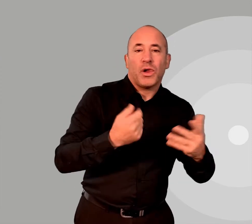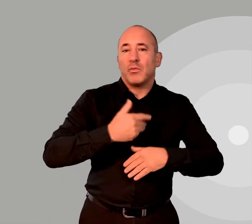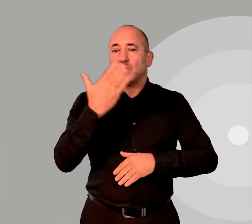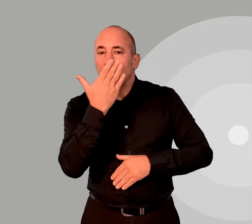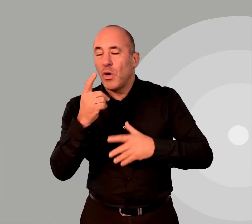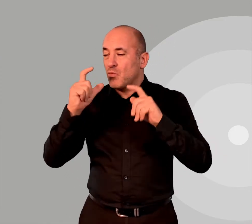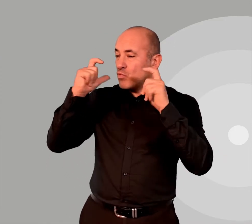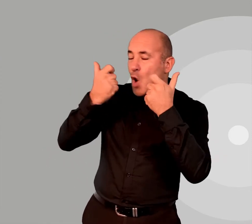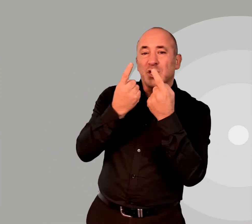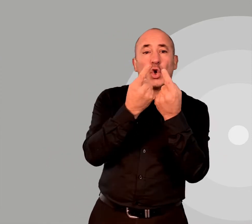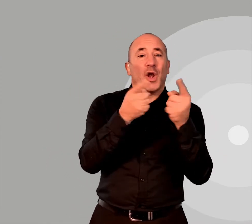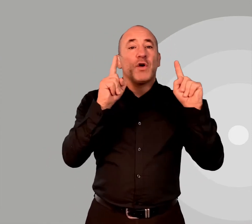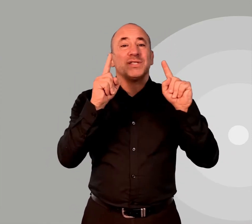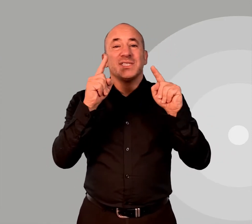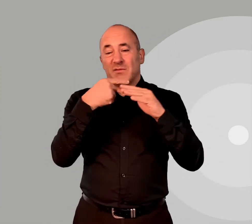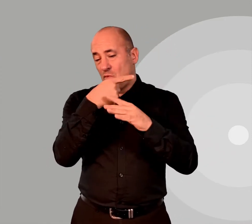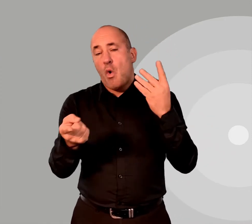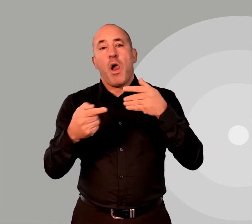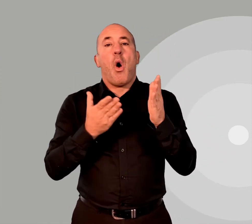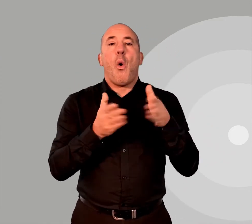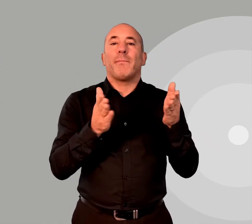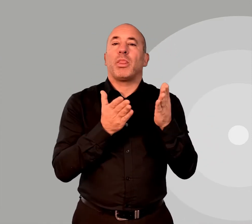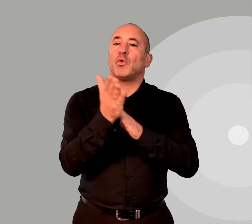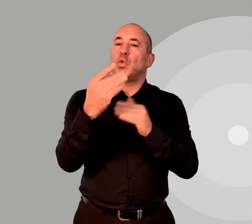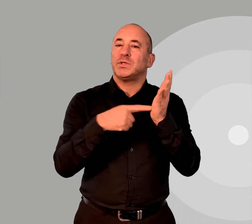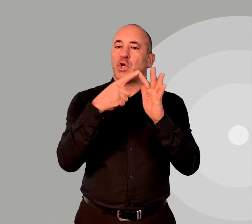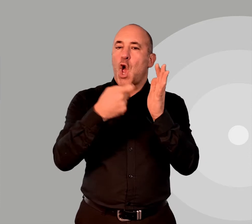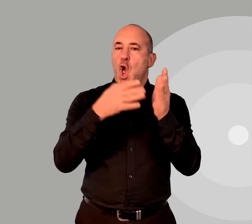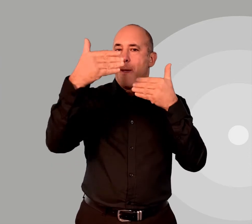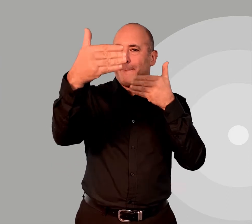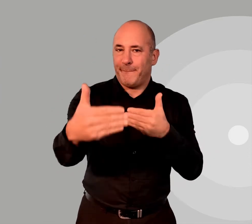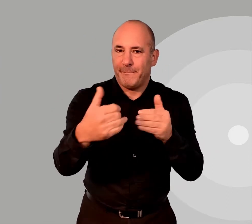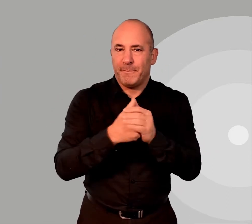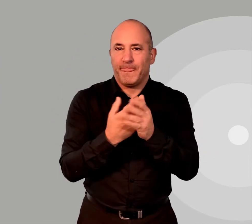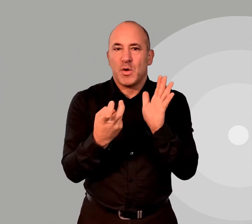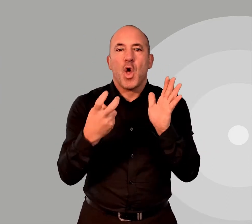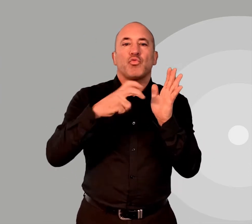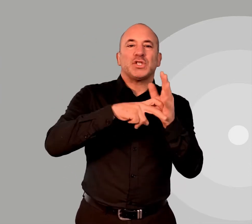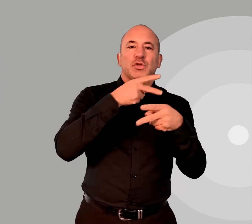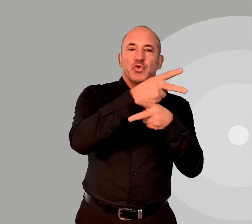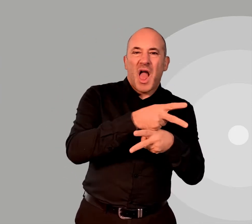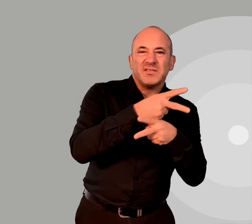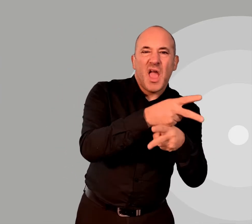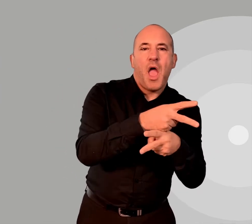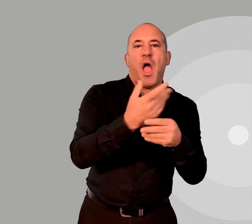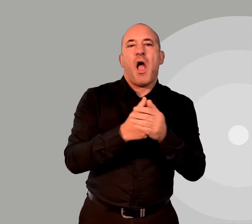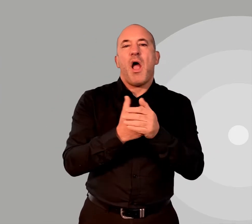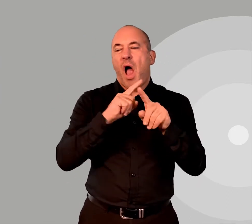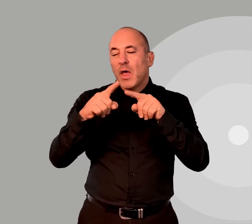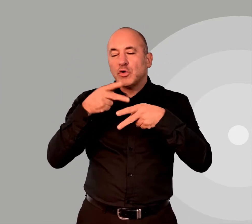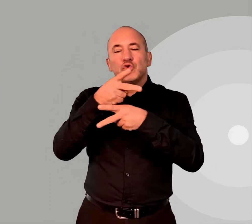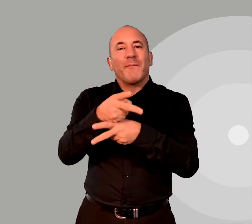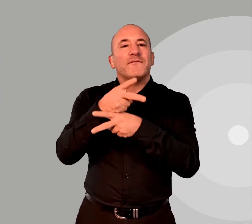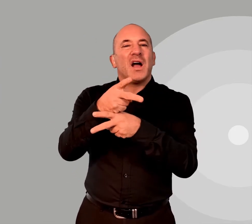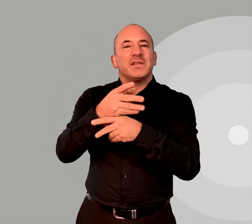colleges and universities open during term time. Registered childcare, other supervised activities